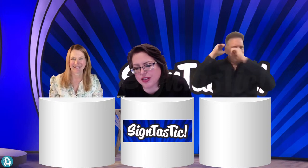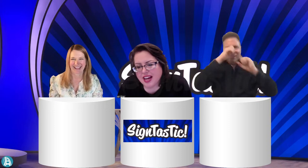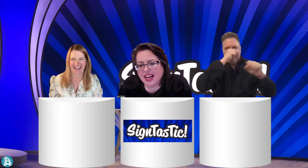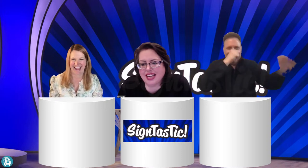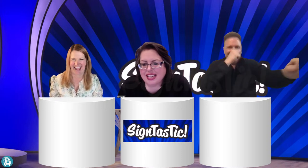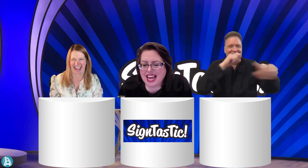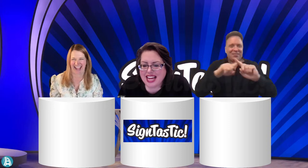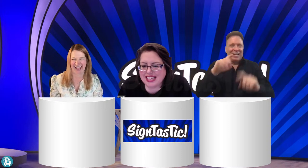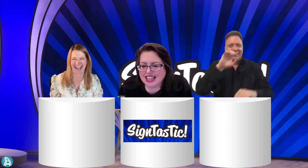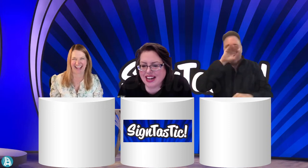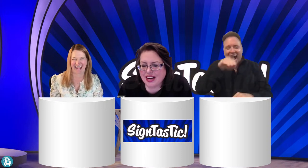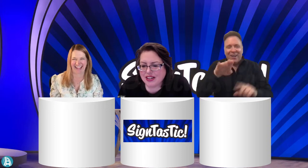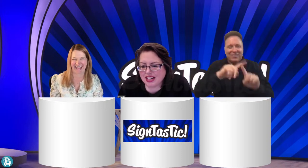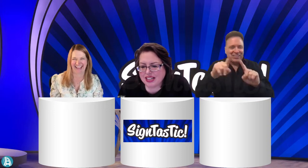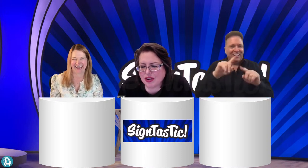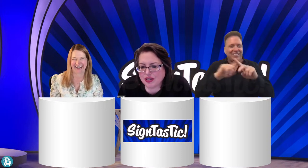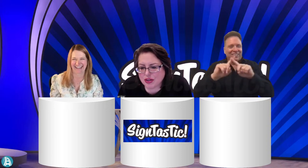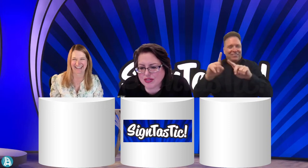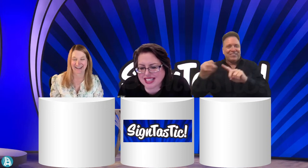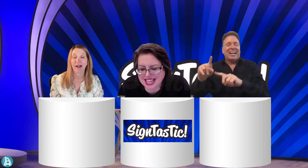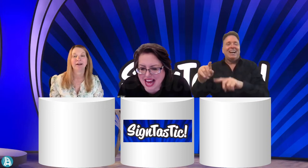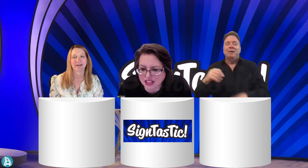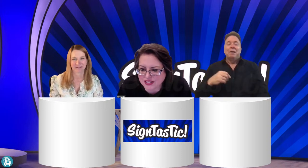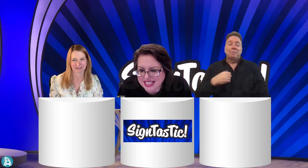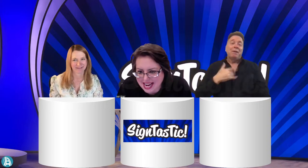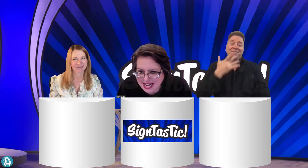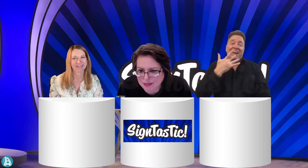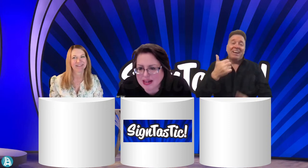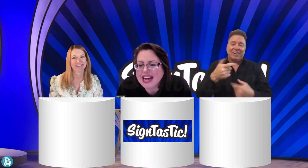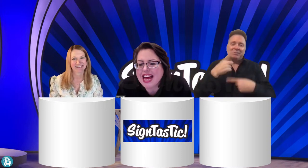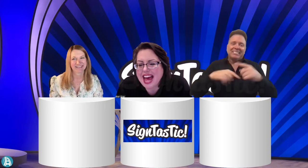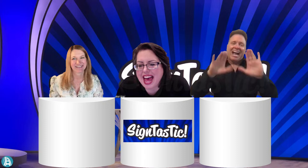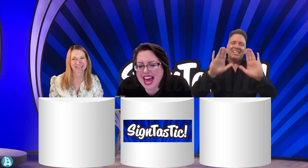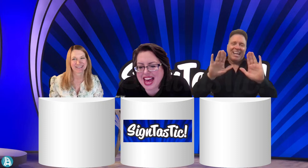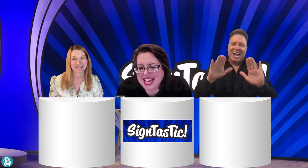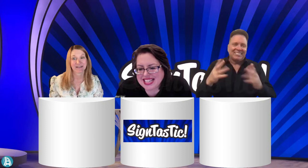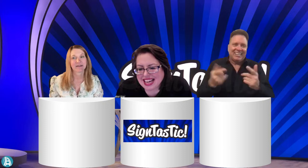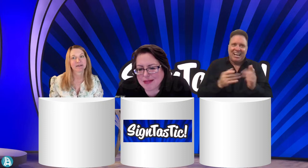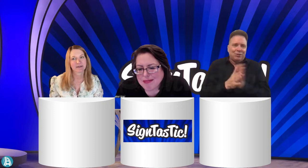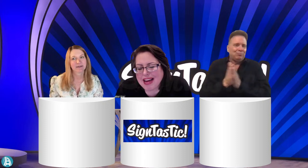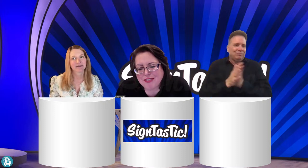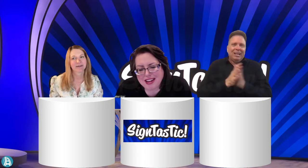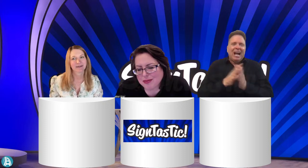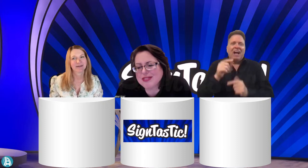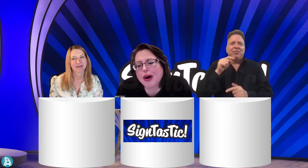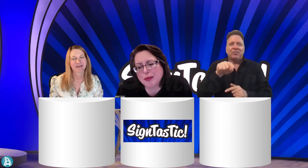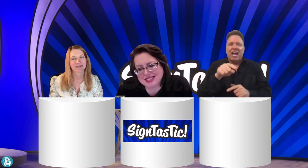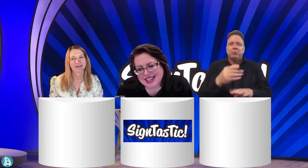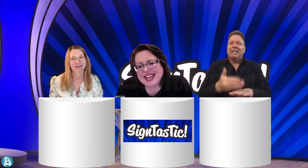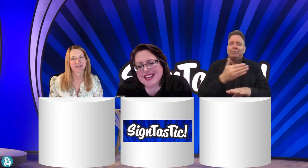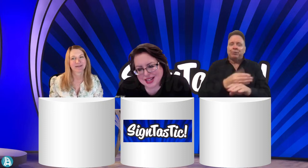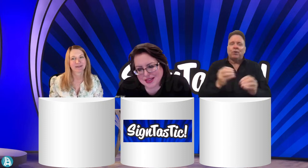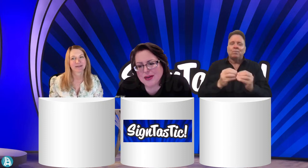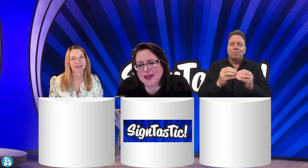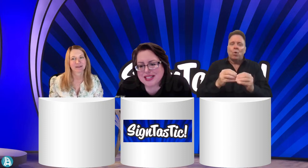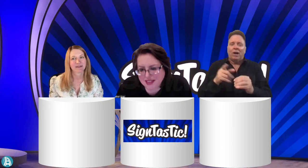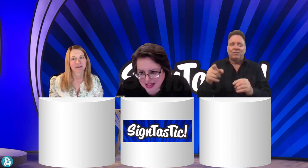line and, uh, kind of all of those, like the elephant game. And my favorite was always Scientastic though. I developed